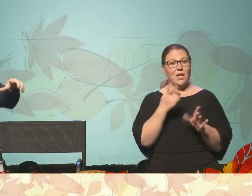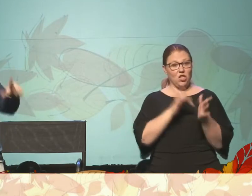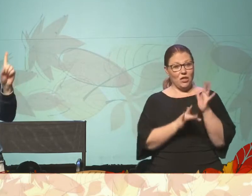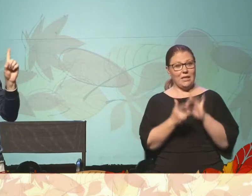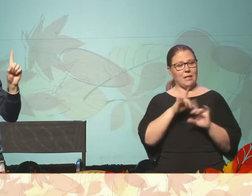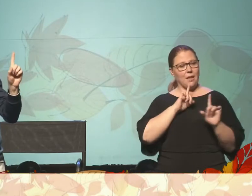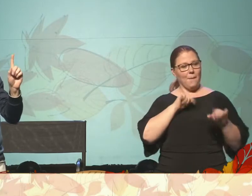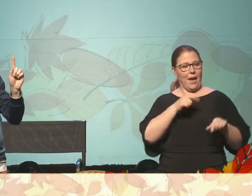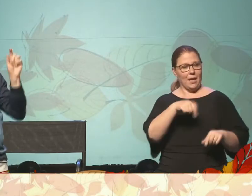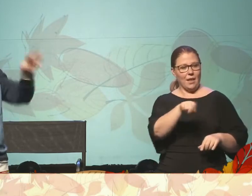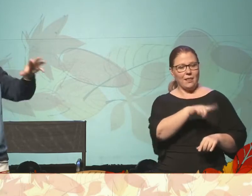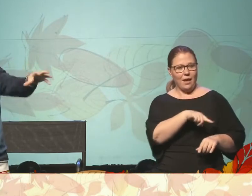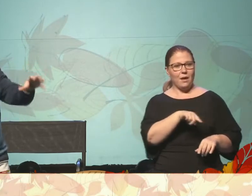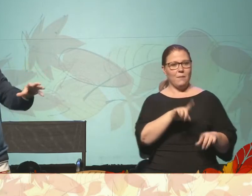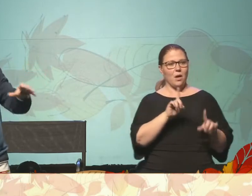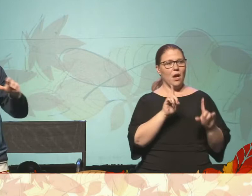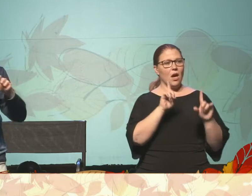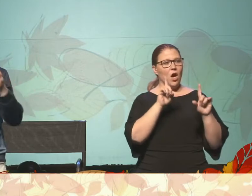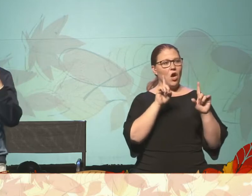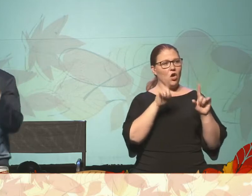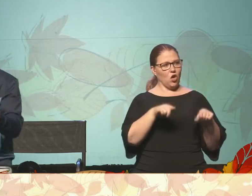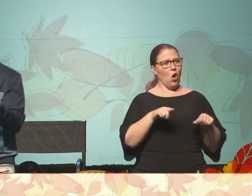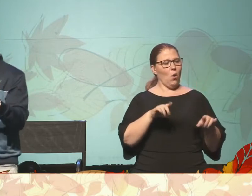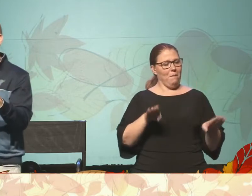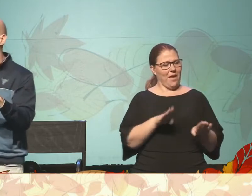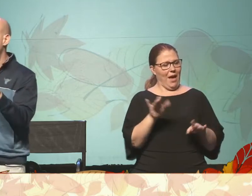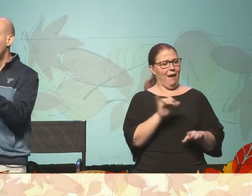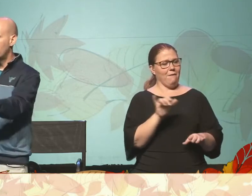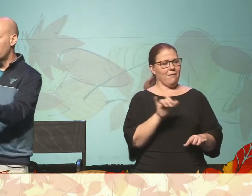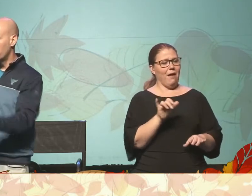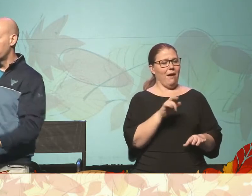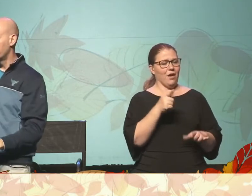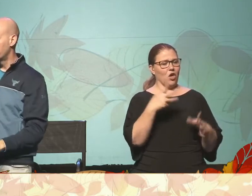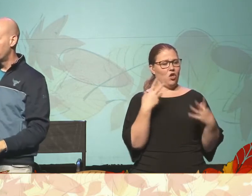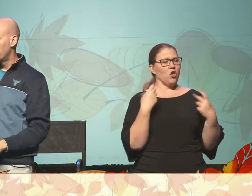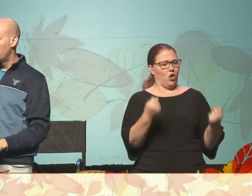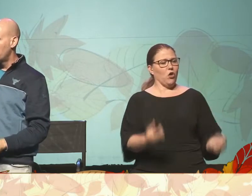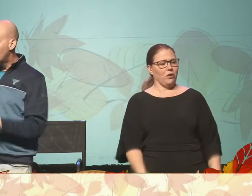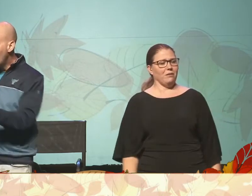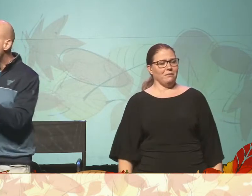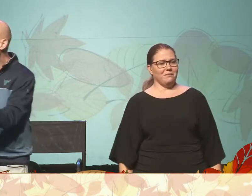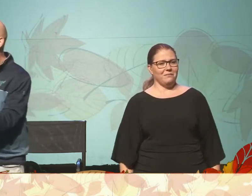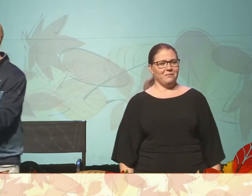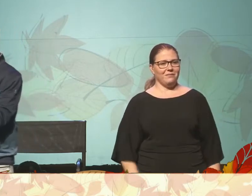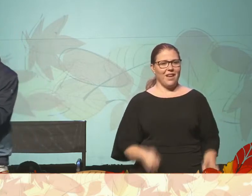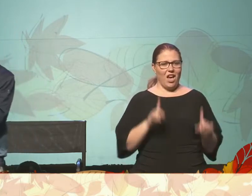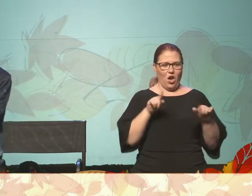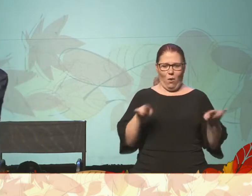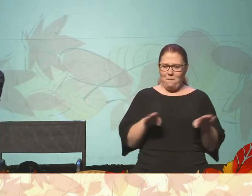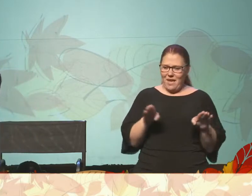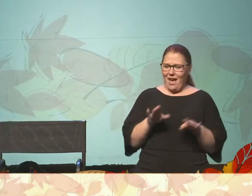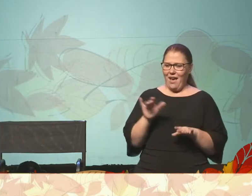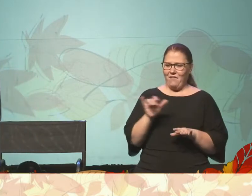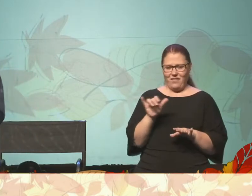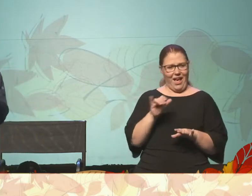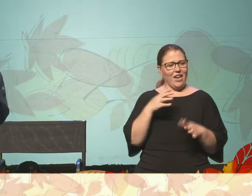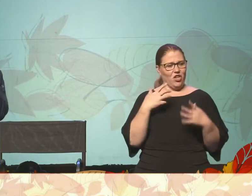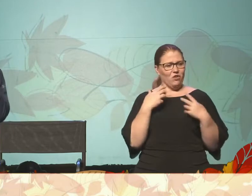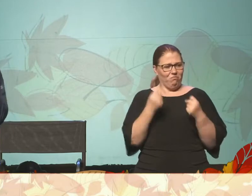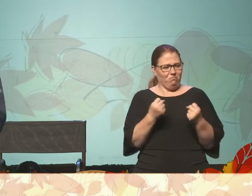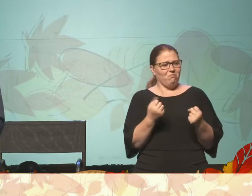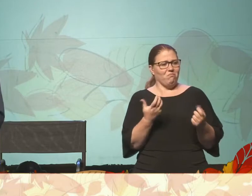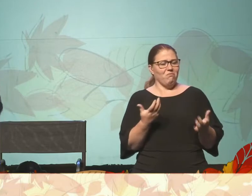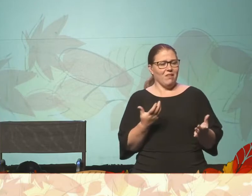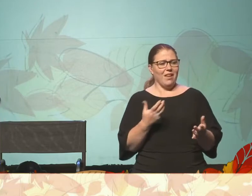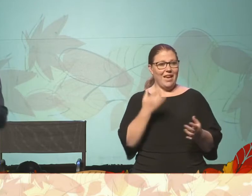is commanding them, go and act as if you're cured. Go and act as if you're healed. Act